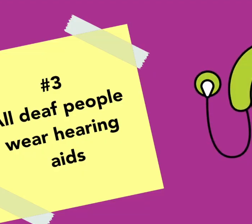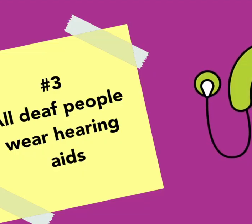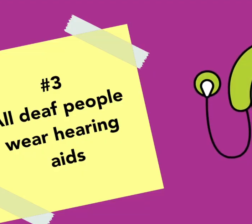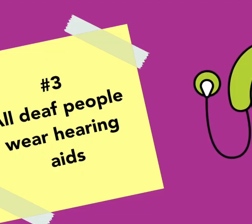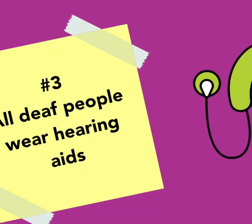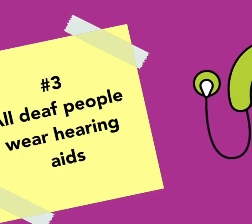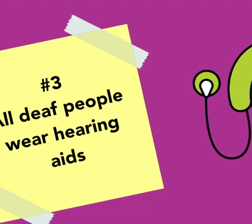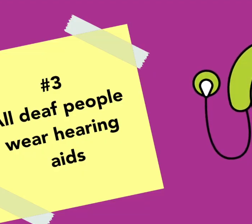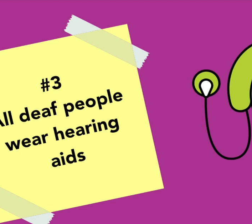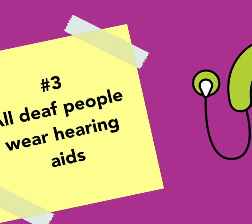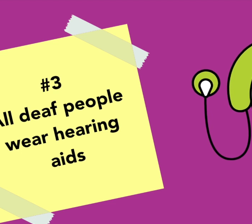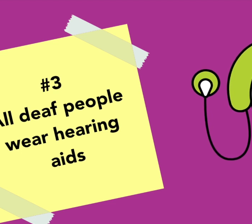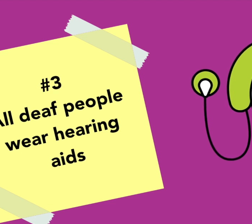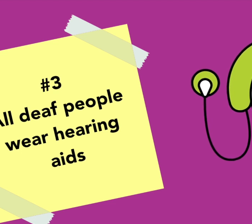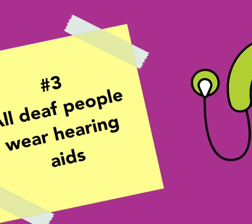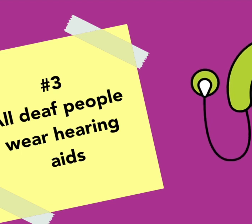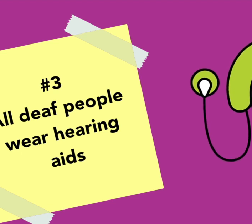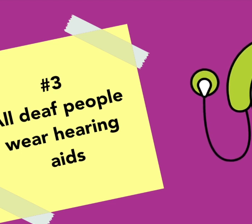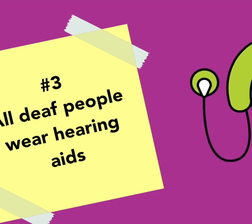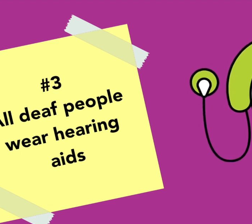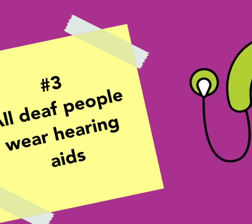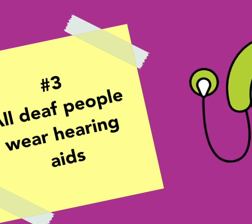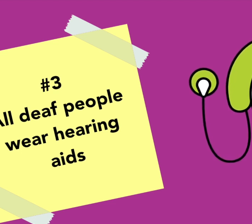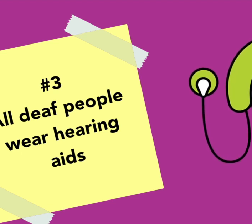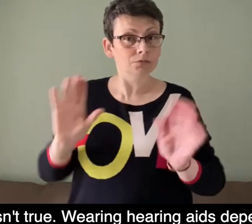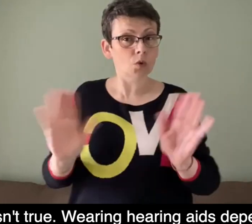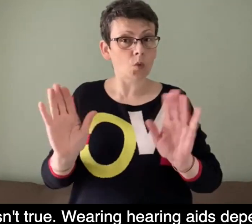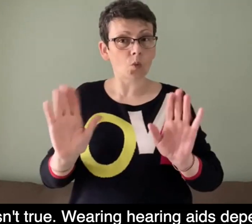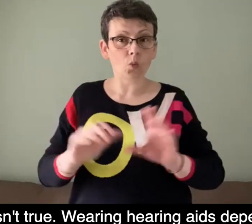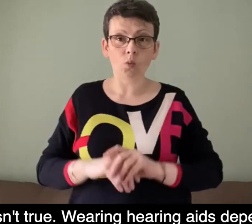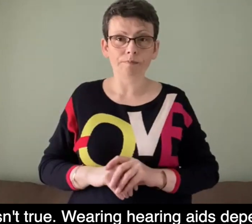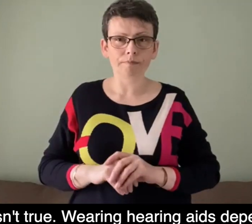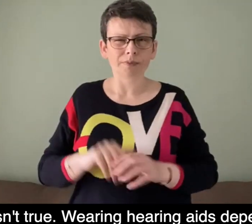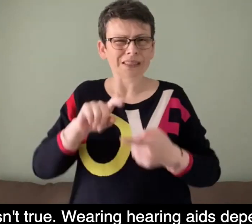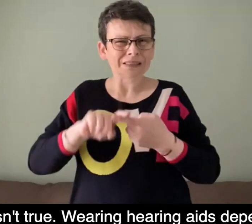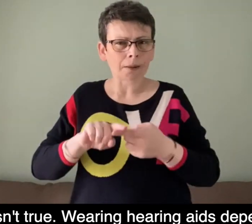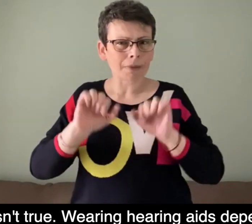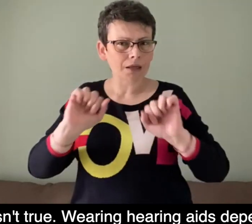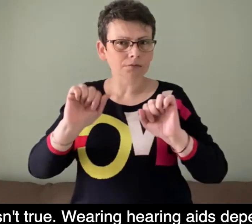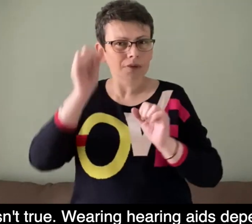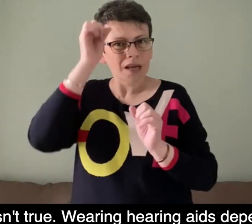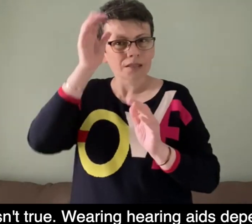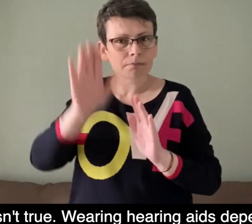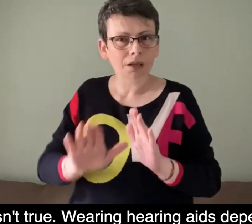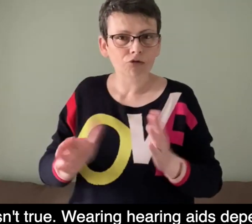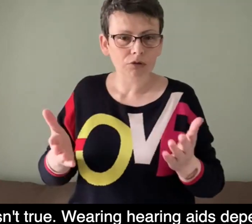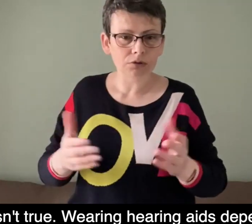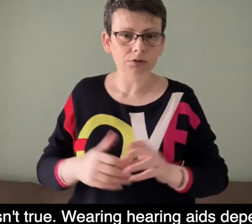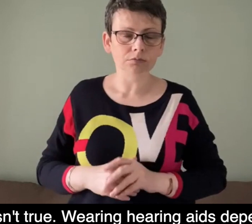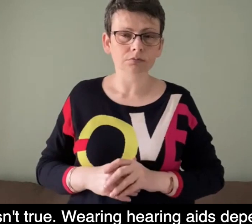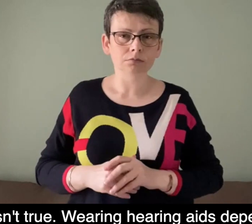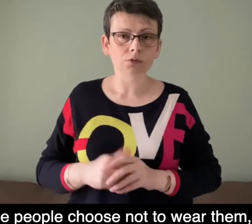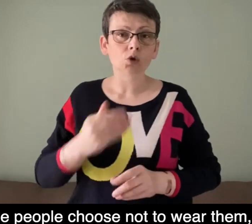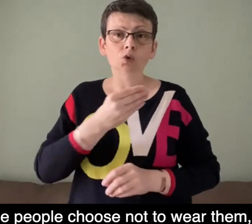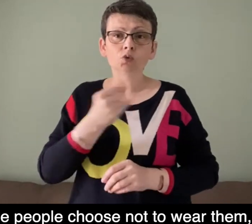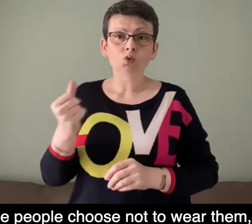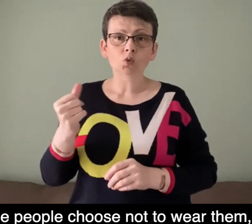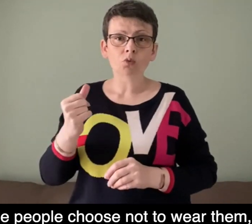All Deaf people wear hearing aids. This isn't true. Wearing hearing aids depends on the person's experience.